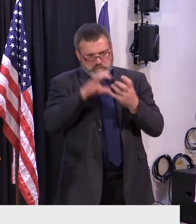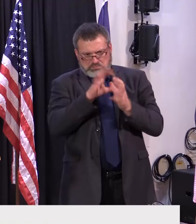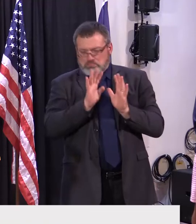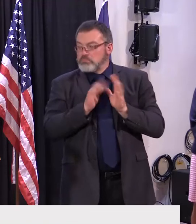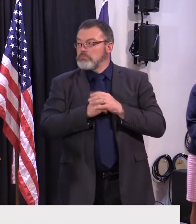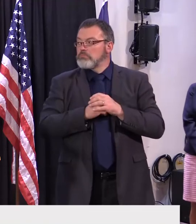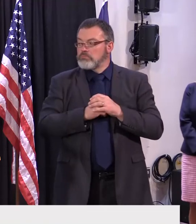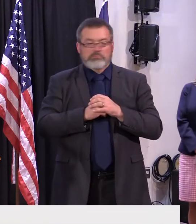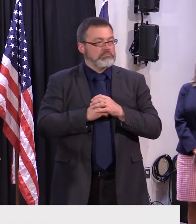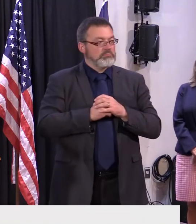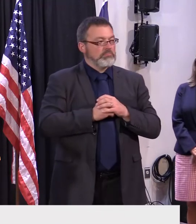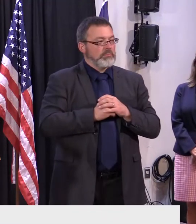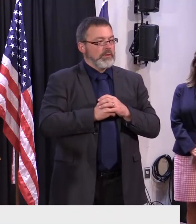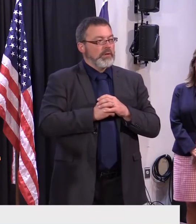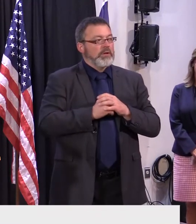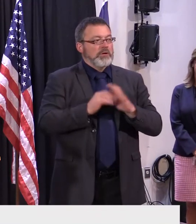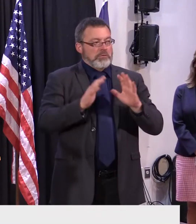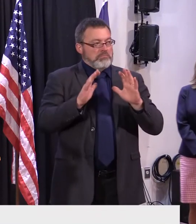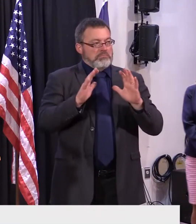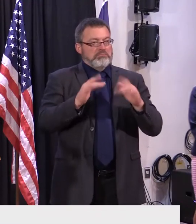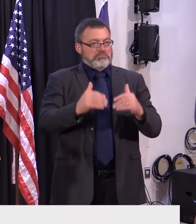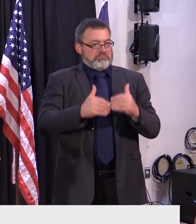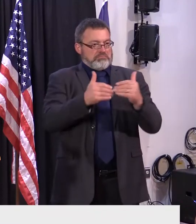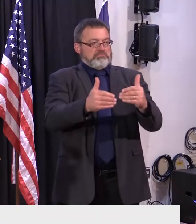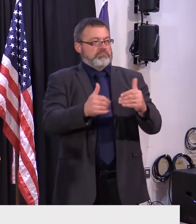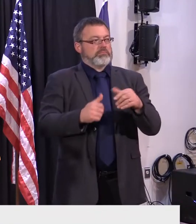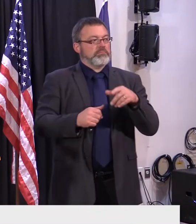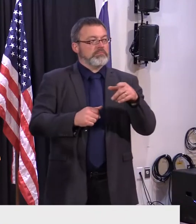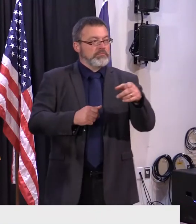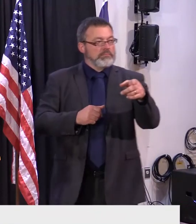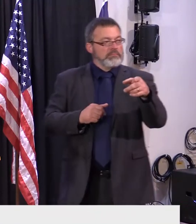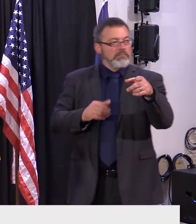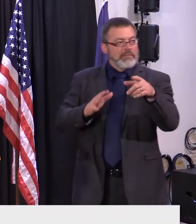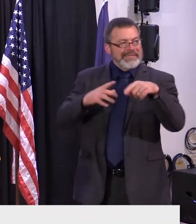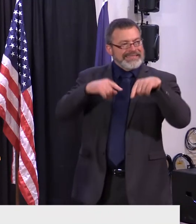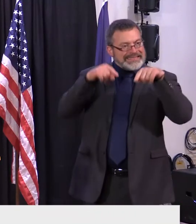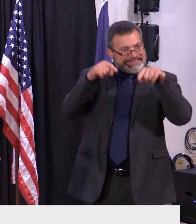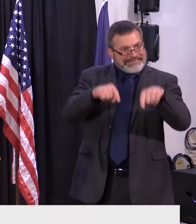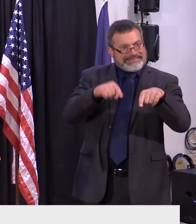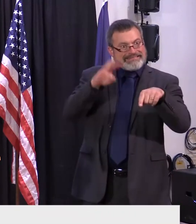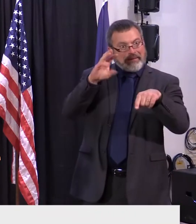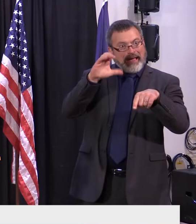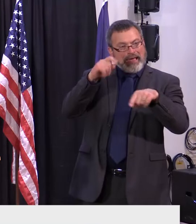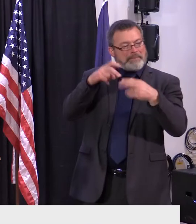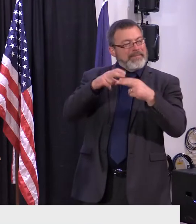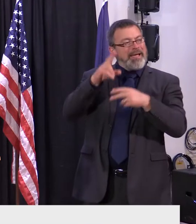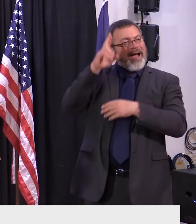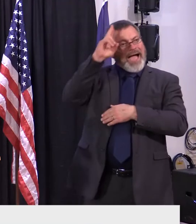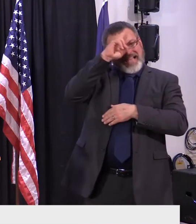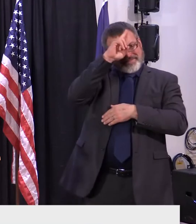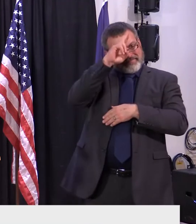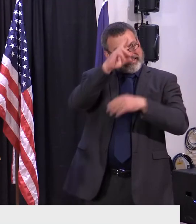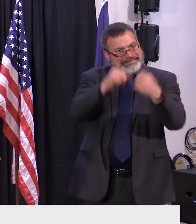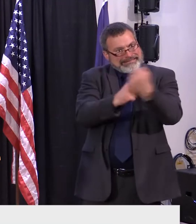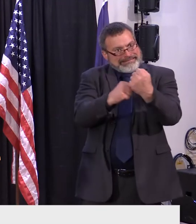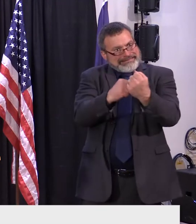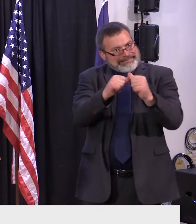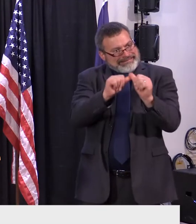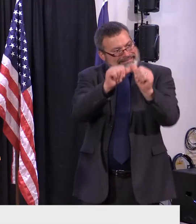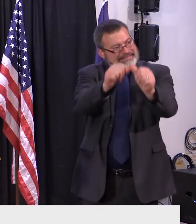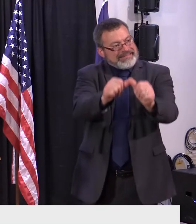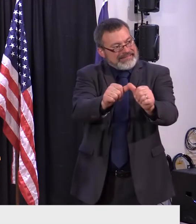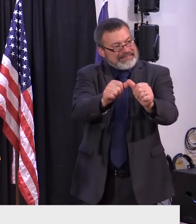in talks with them. This is the hospital to say. Yeah. Okay. Yep. Thank you. Oh, you,